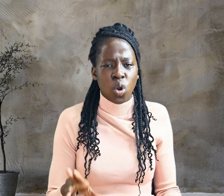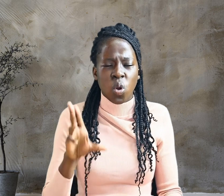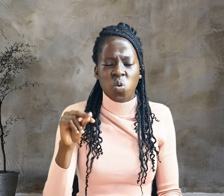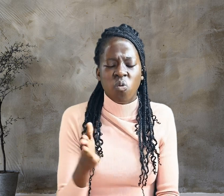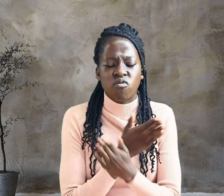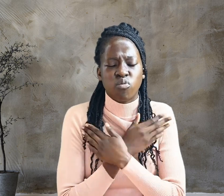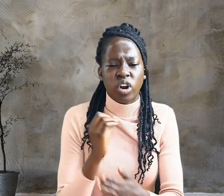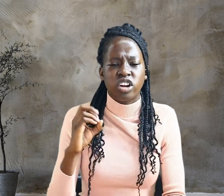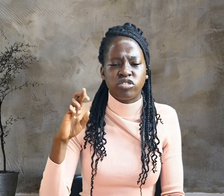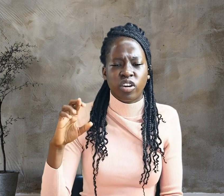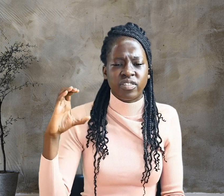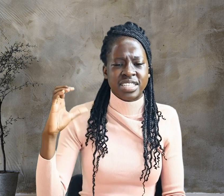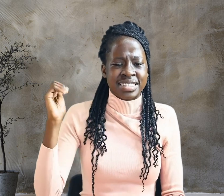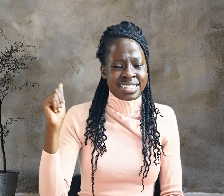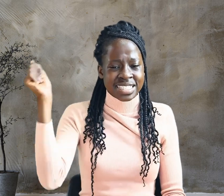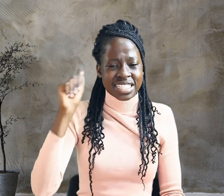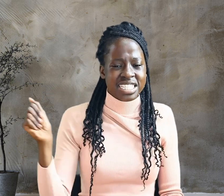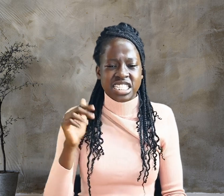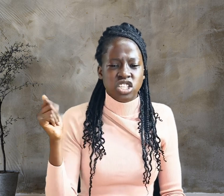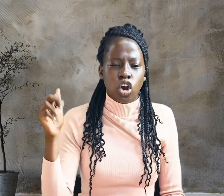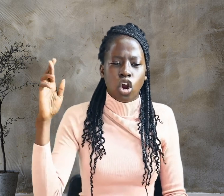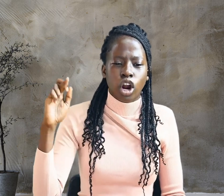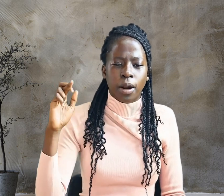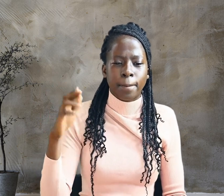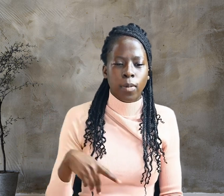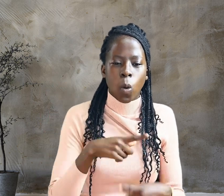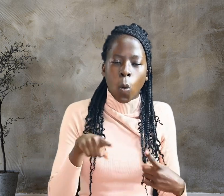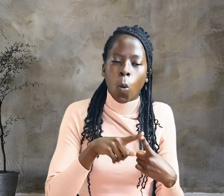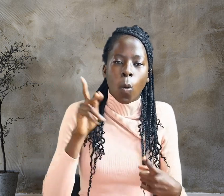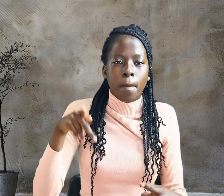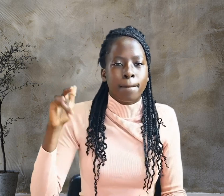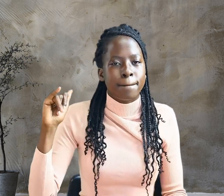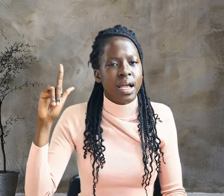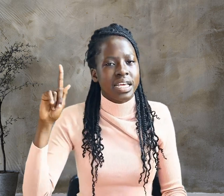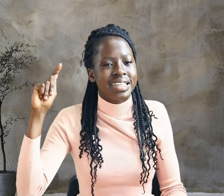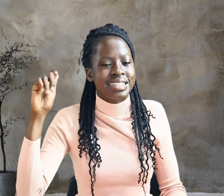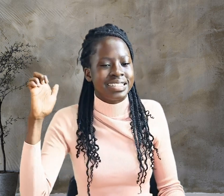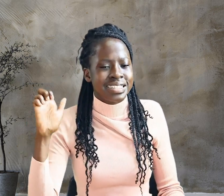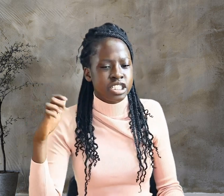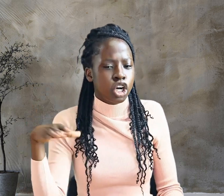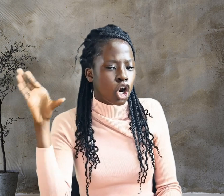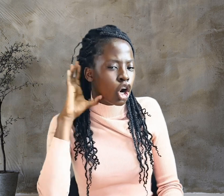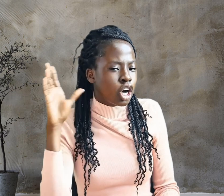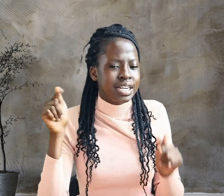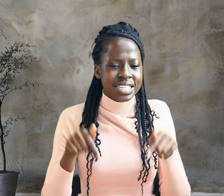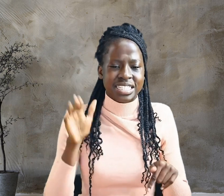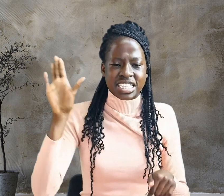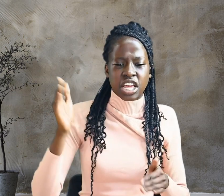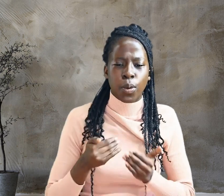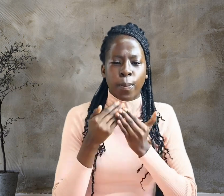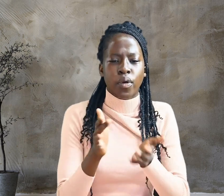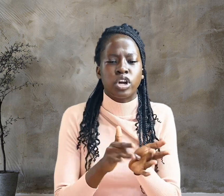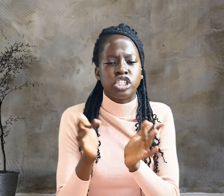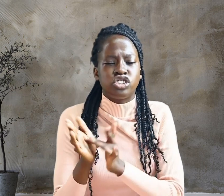When Pilate heard this, he brought Jesus out and sat down on the judge's seat